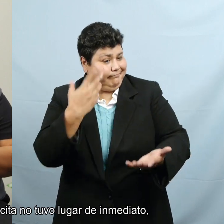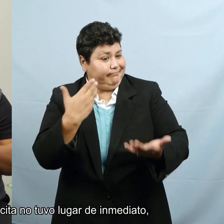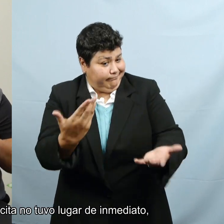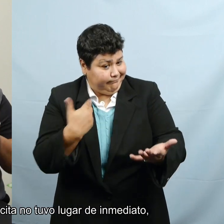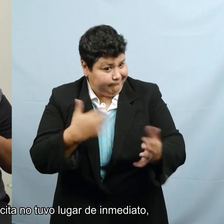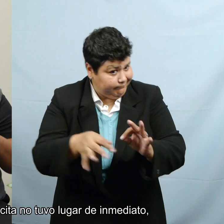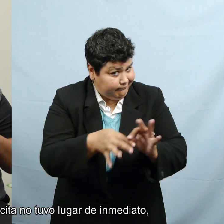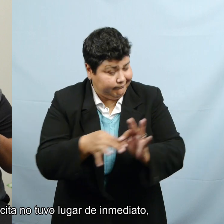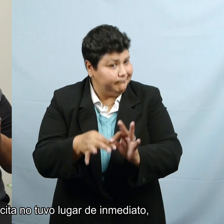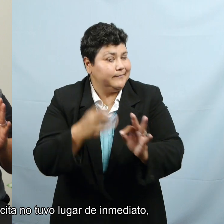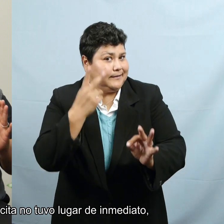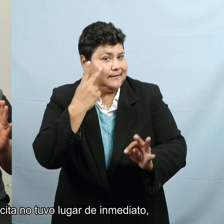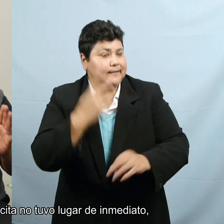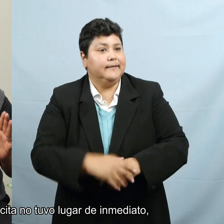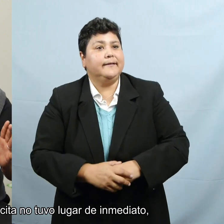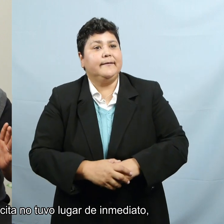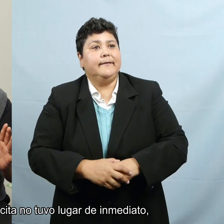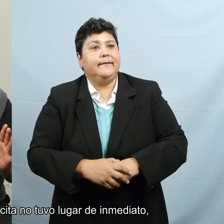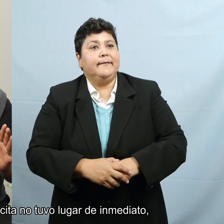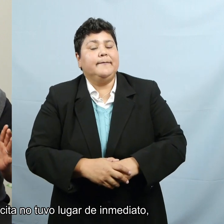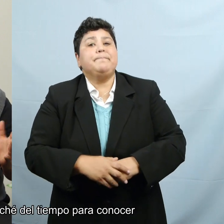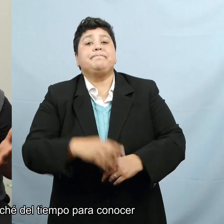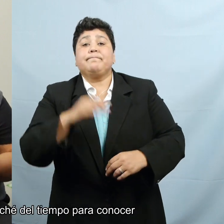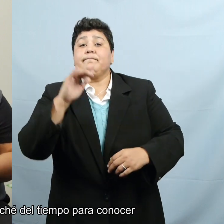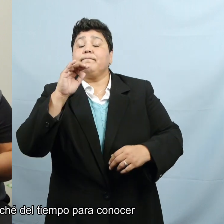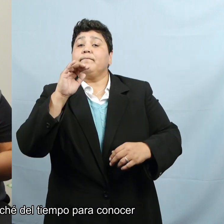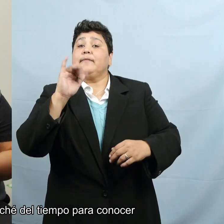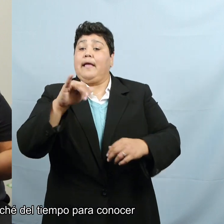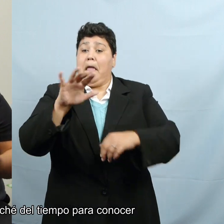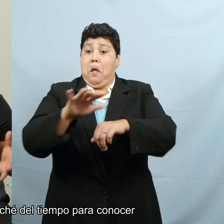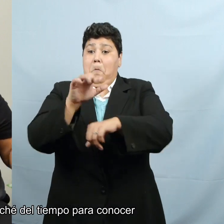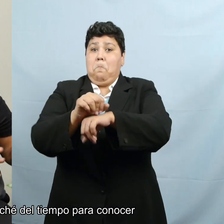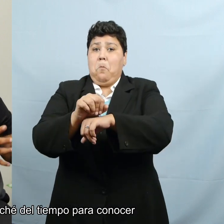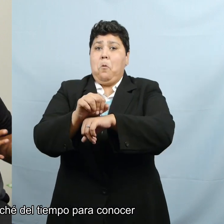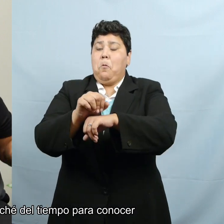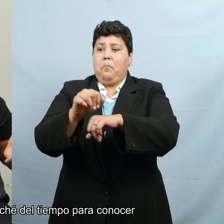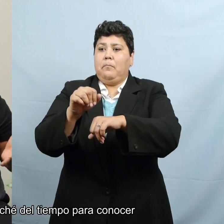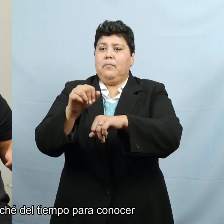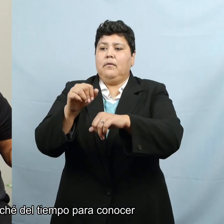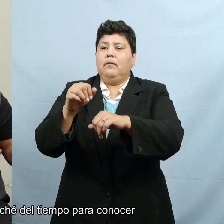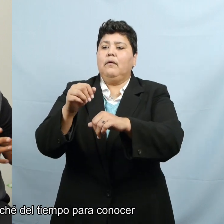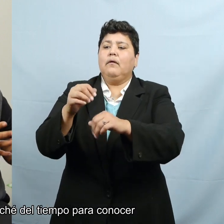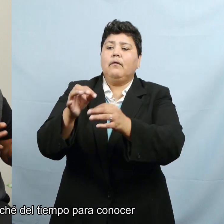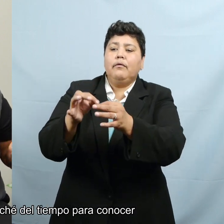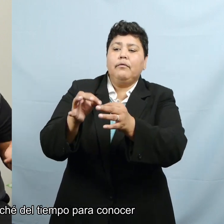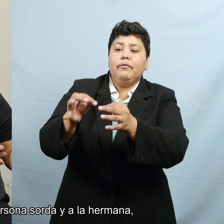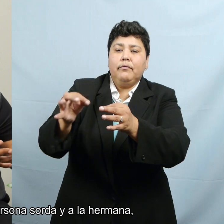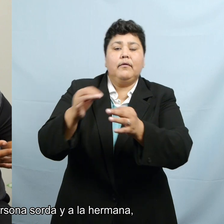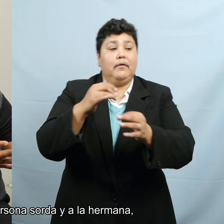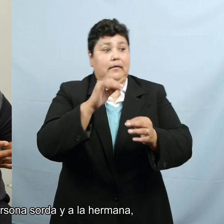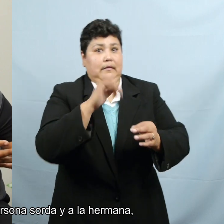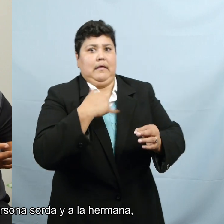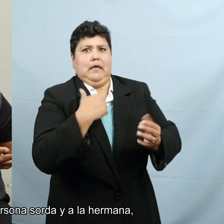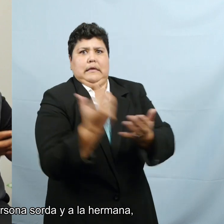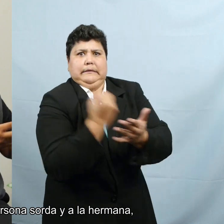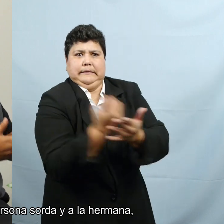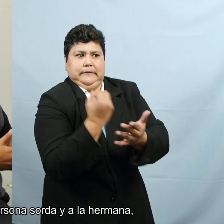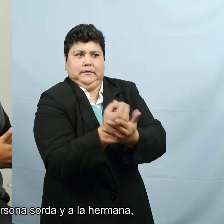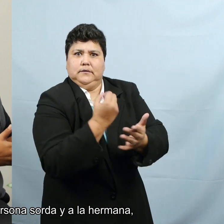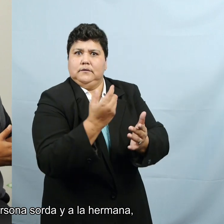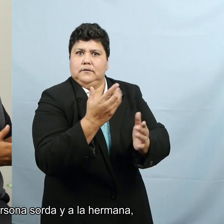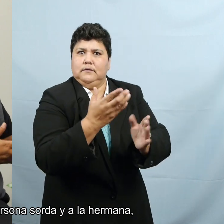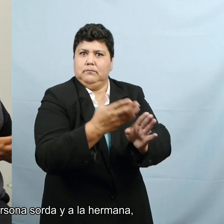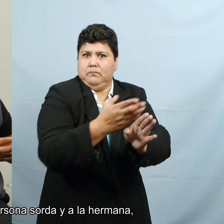-conference, I, because the appointment didn't happen right away, I took advantage of the time to, to, uh, get acquainted with the deaf person